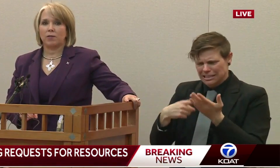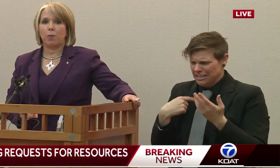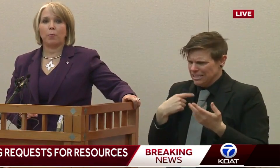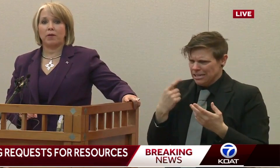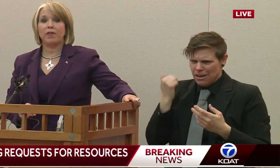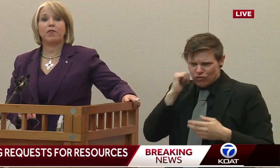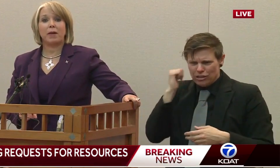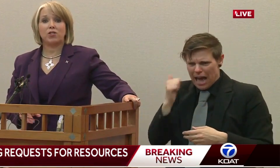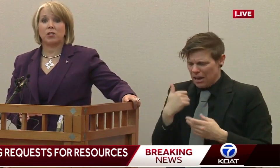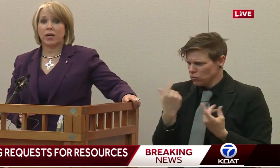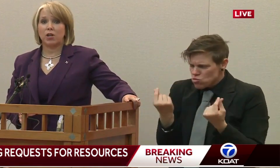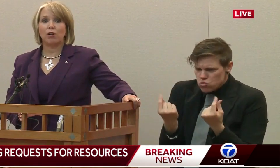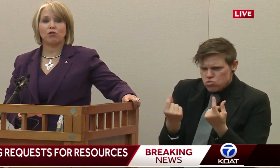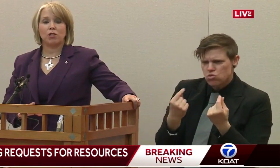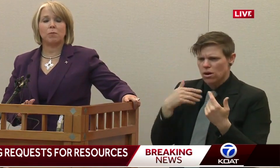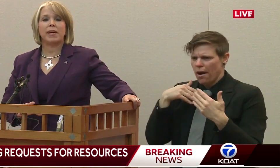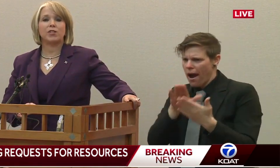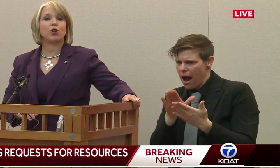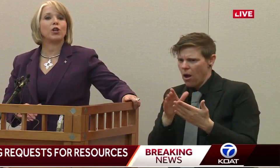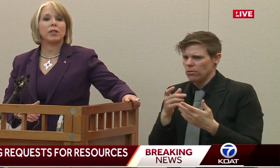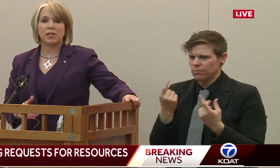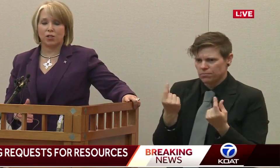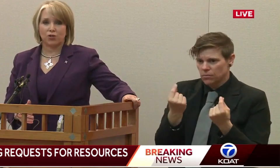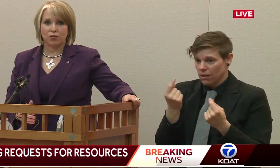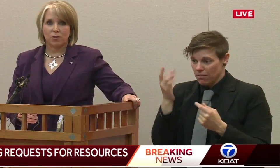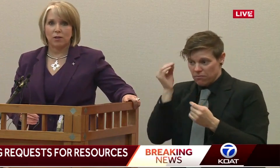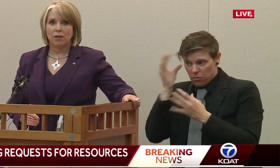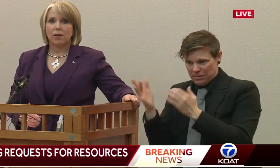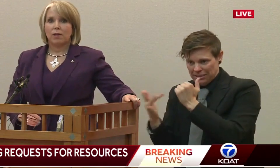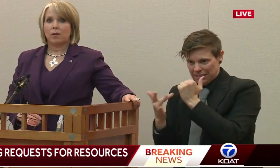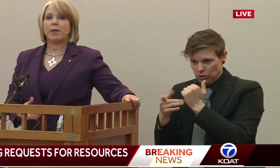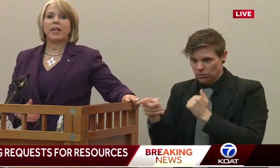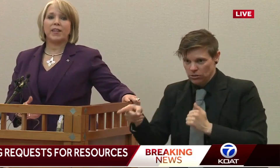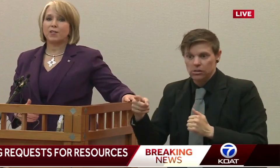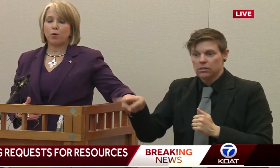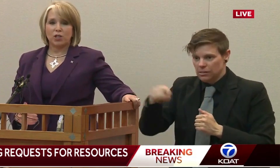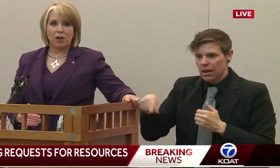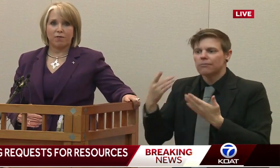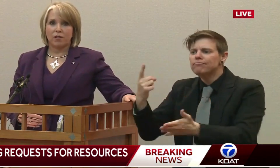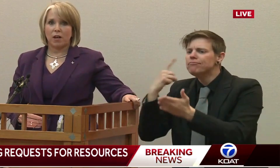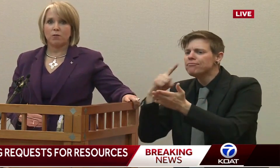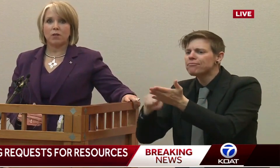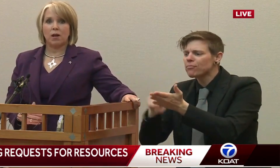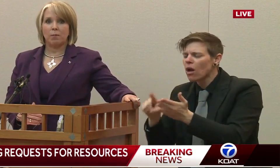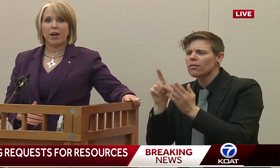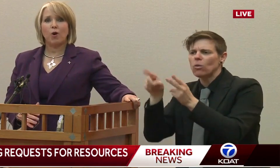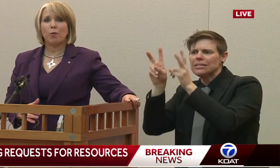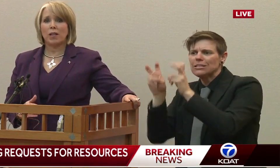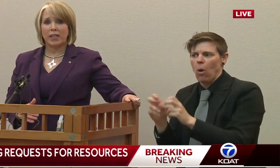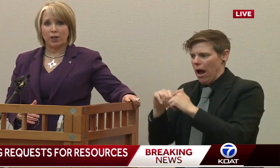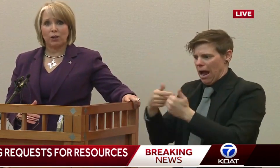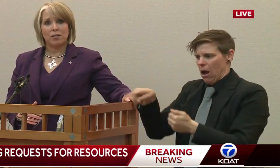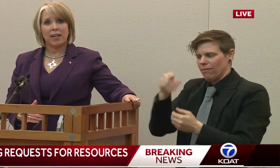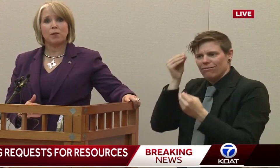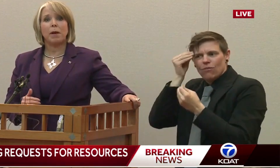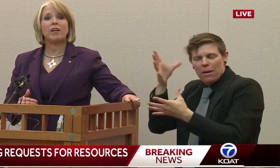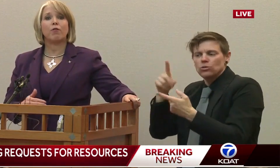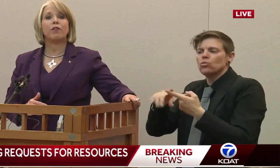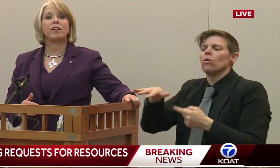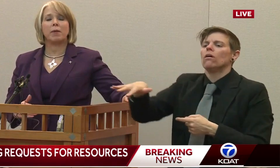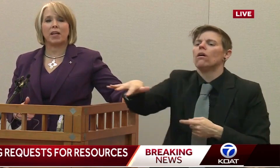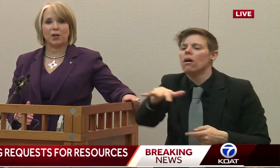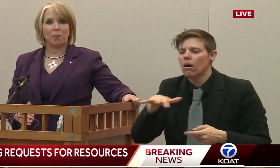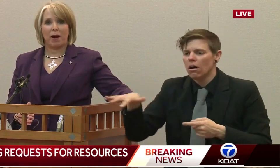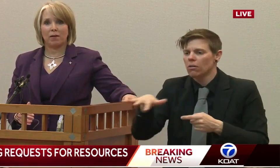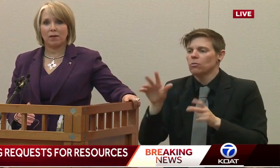Department of Information Technology to begin to look at these issues. At the beginning of this press conference I was, I hope, clear, because that's a